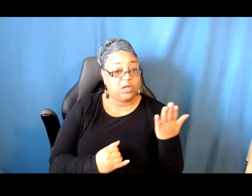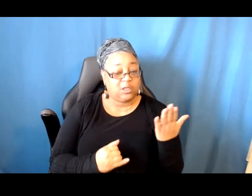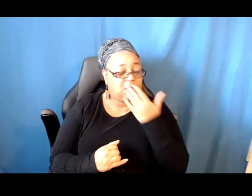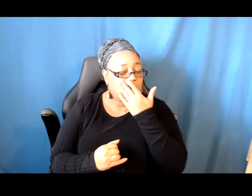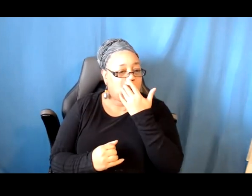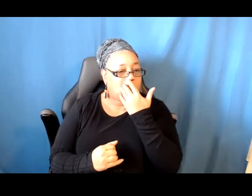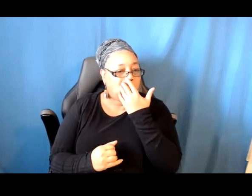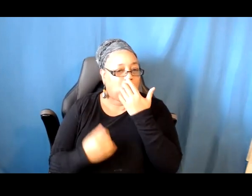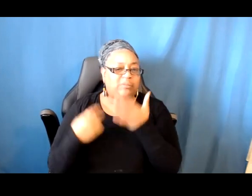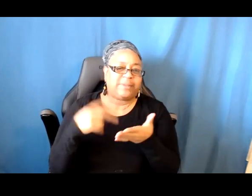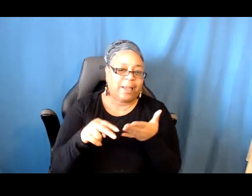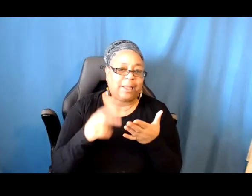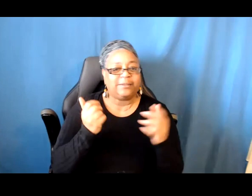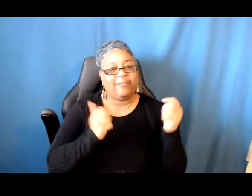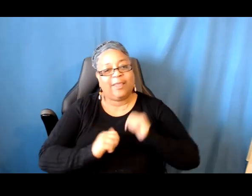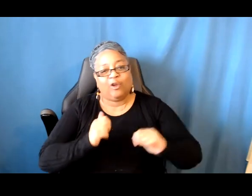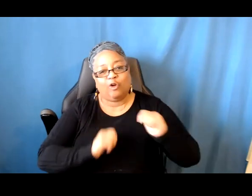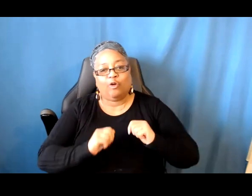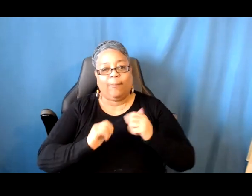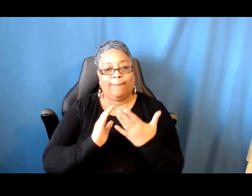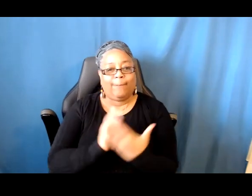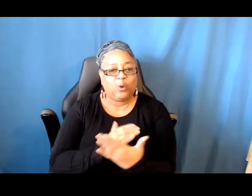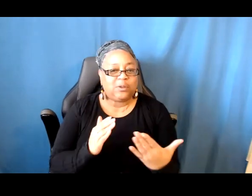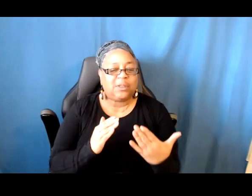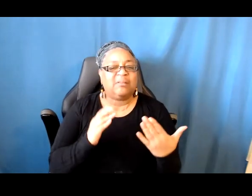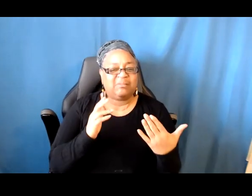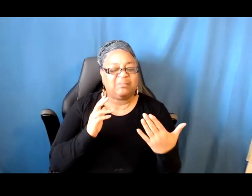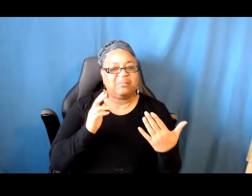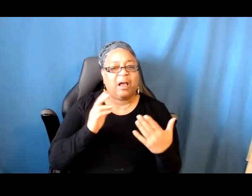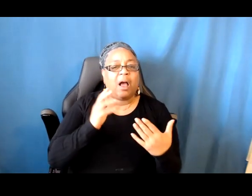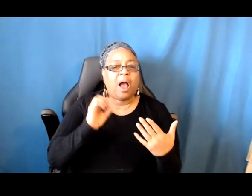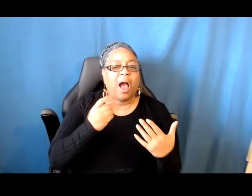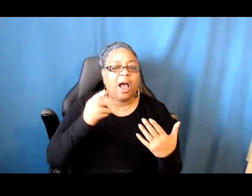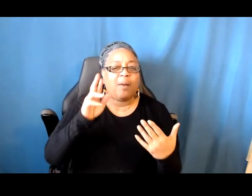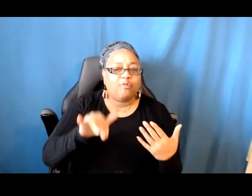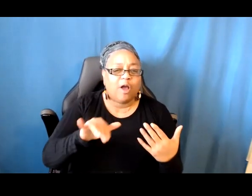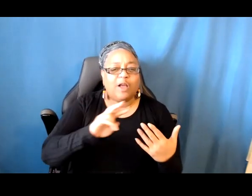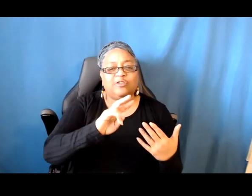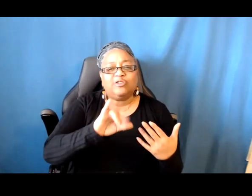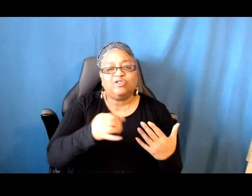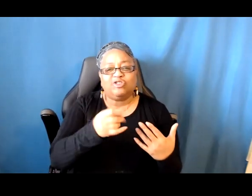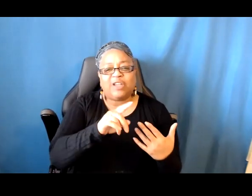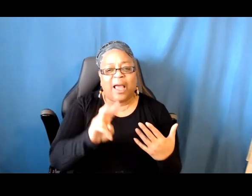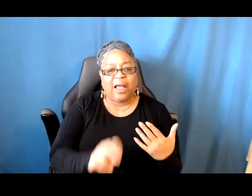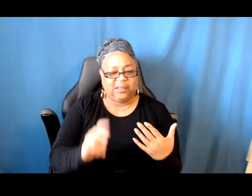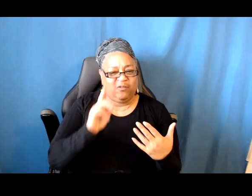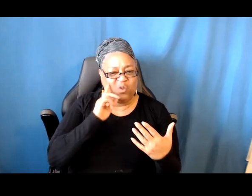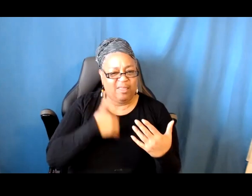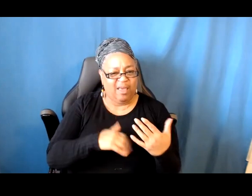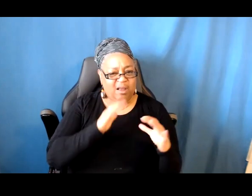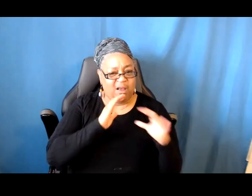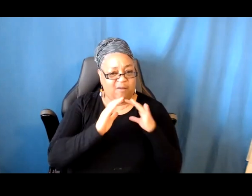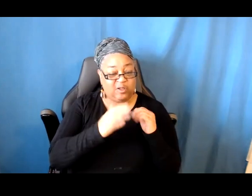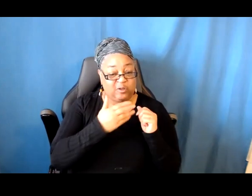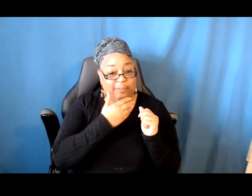dance, theater, music, things like opera, jazz, if you think that that kind of conversation is the best